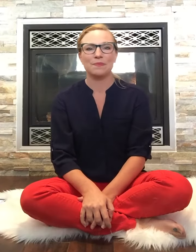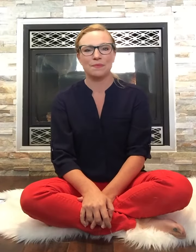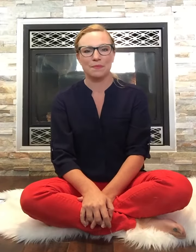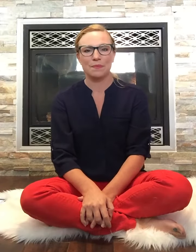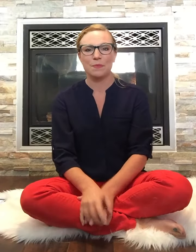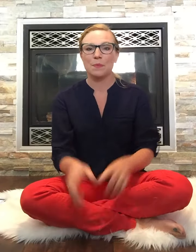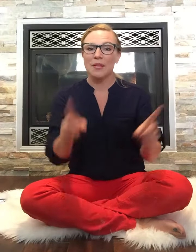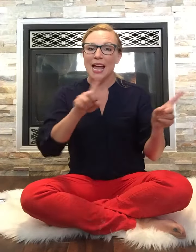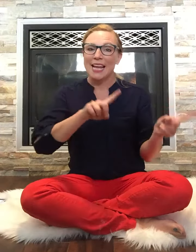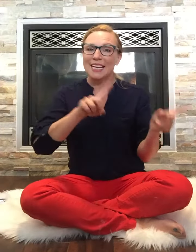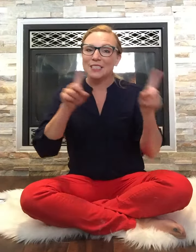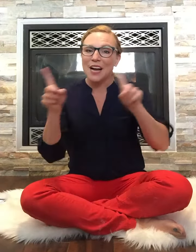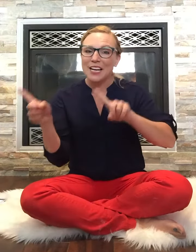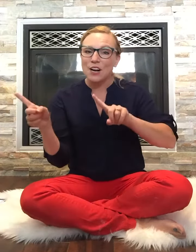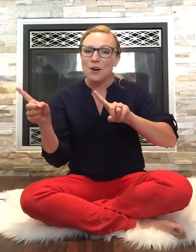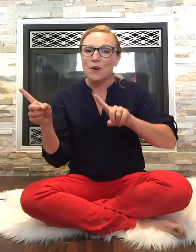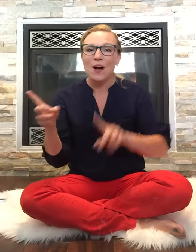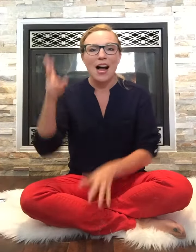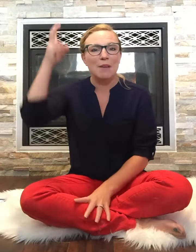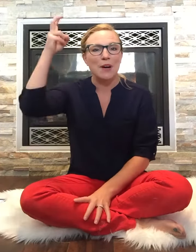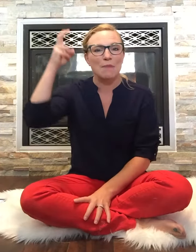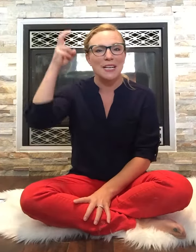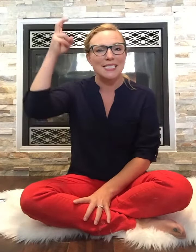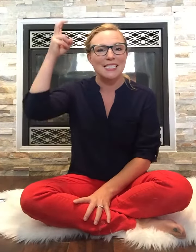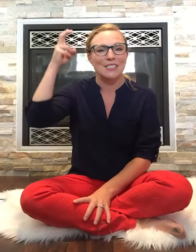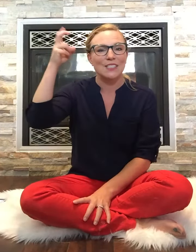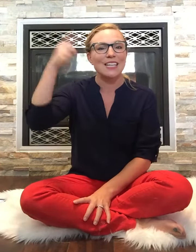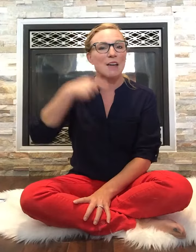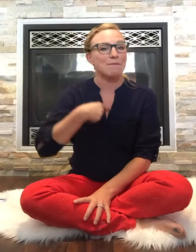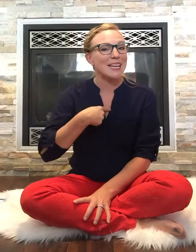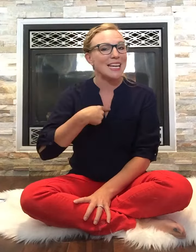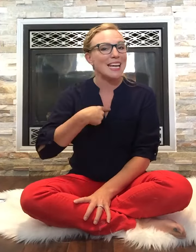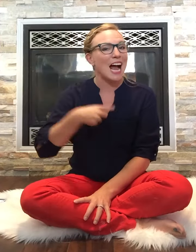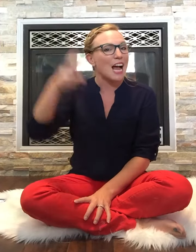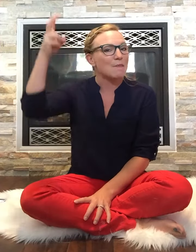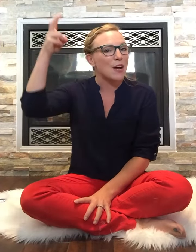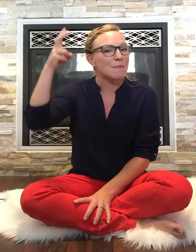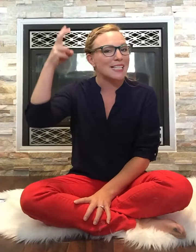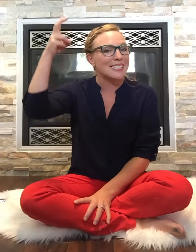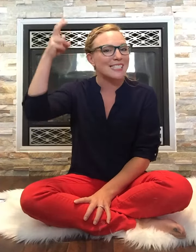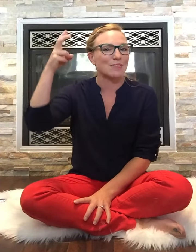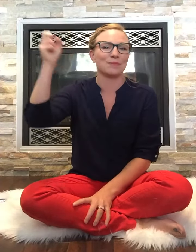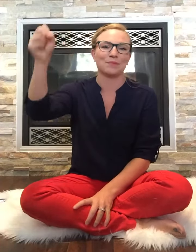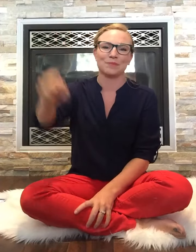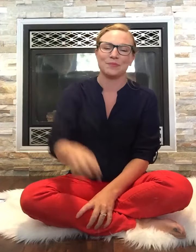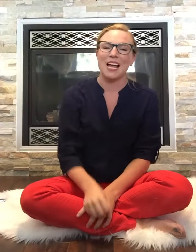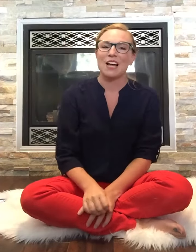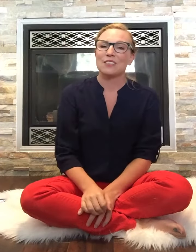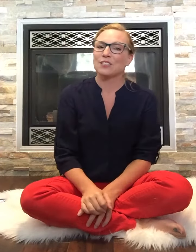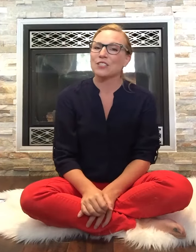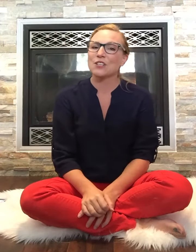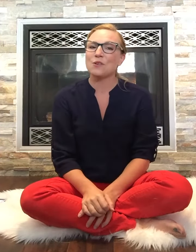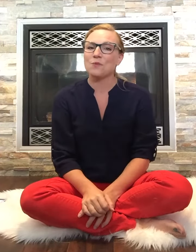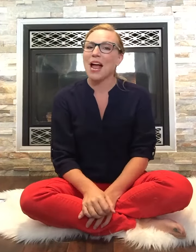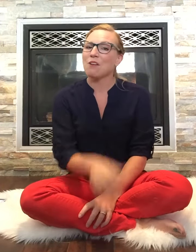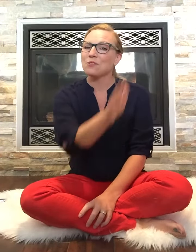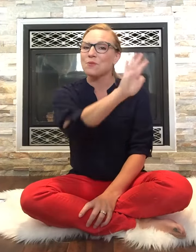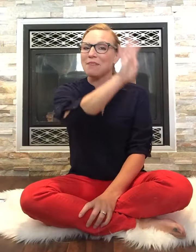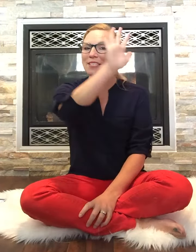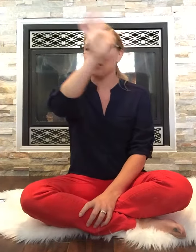here I go I'm on a bus look at me I'm on a bus window down looking around waving to